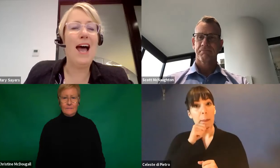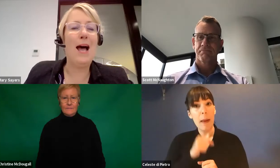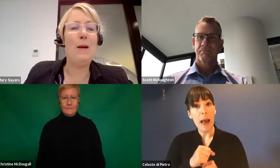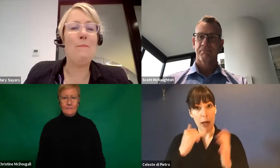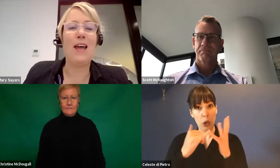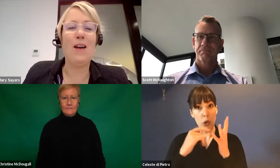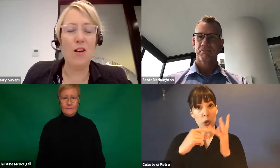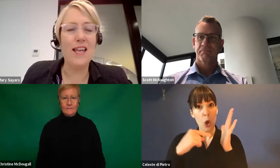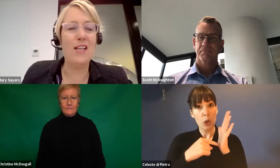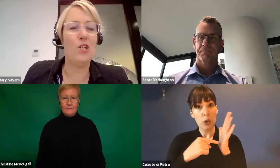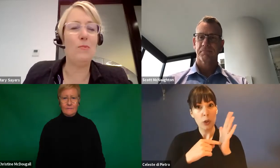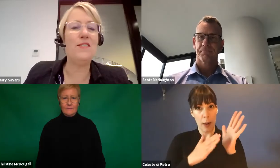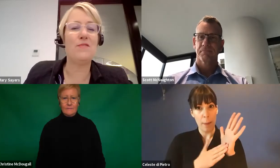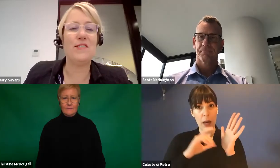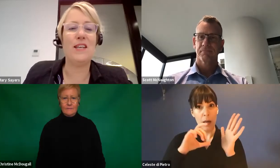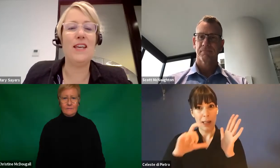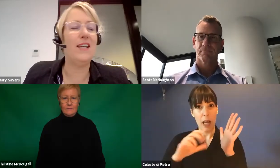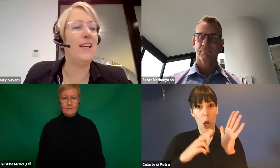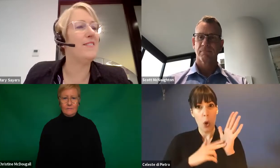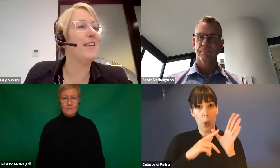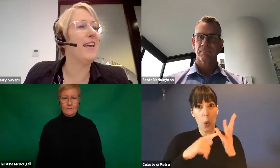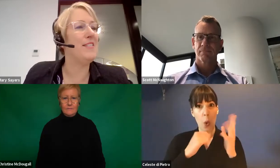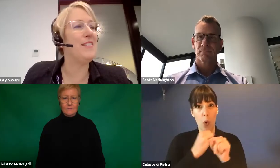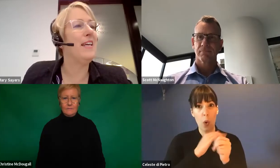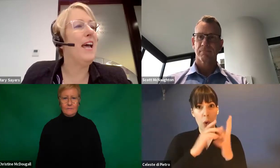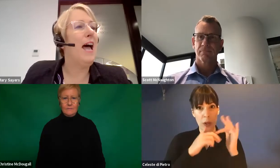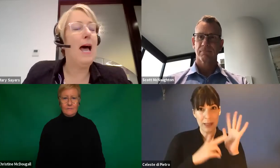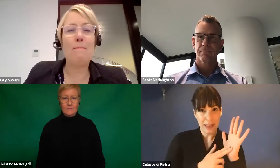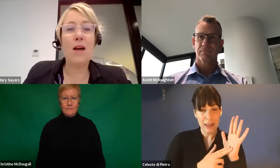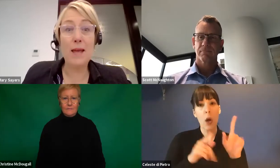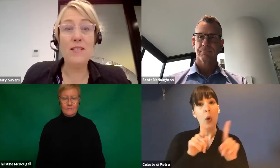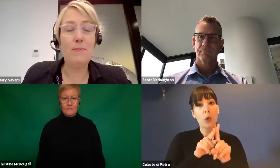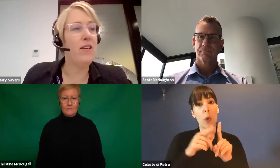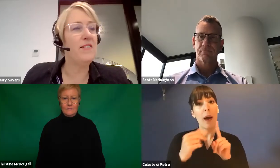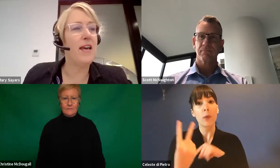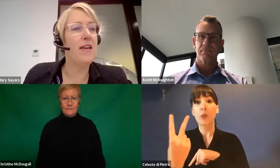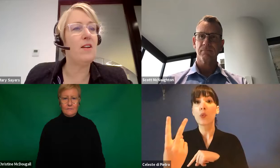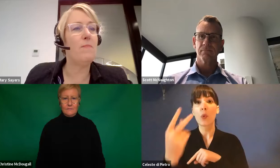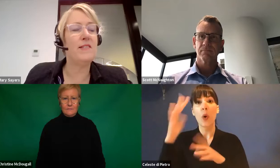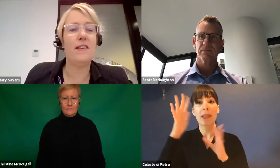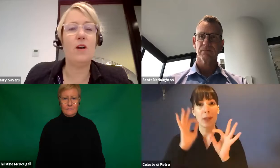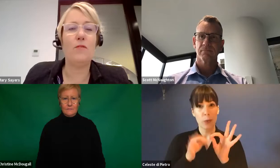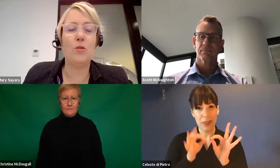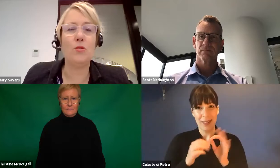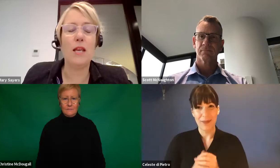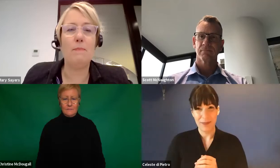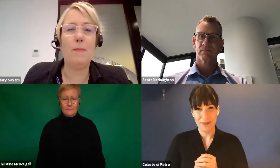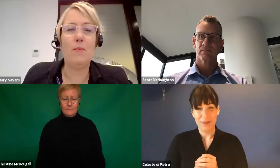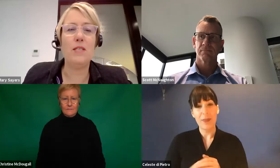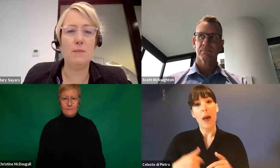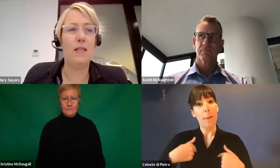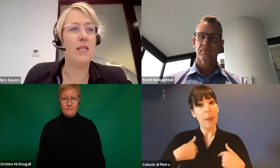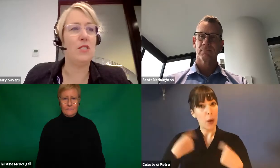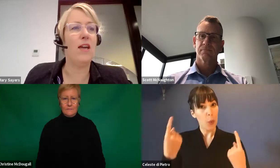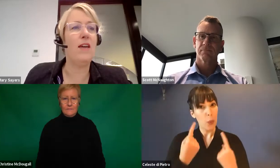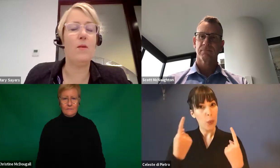Auslan interpreters Christine and Celeste. My name is Mary Sayers and I'm the CEO of Children and Young People